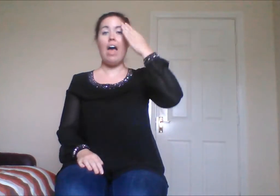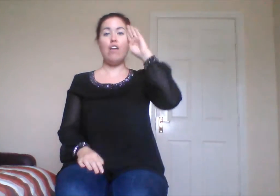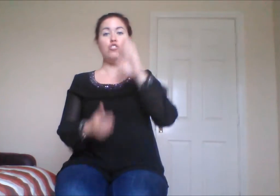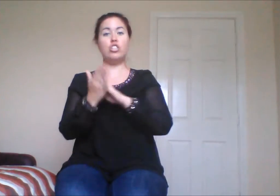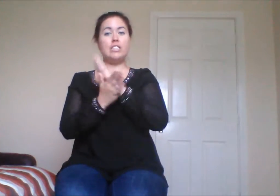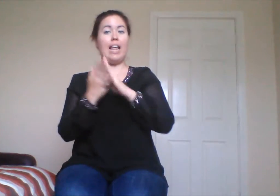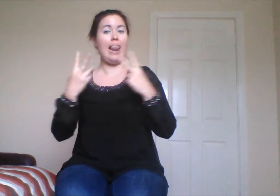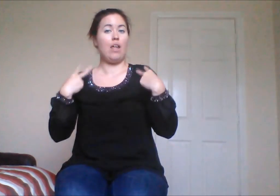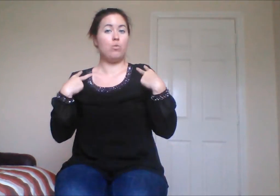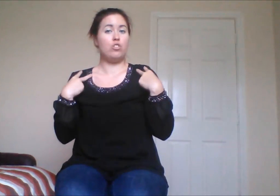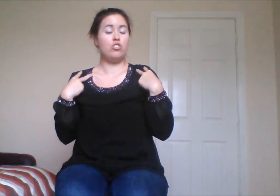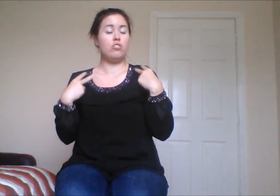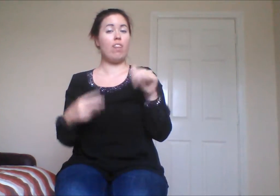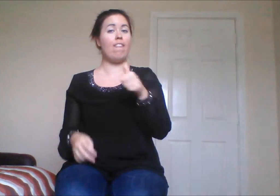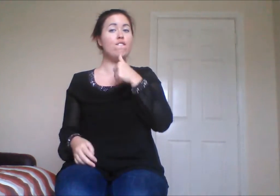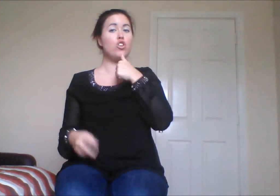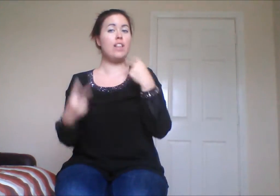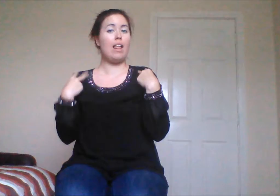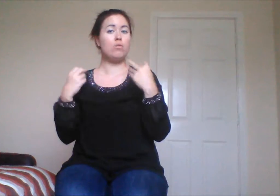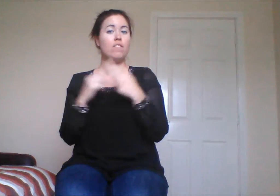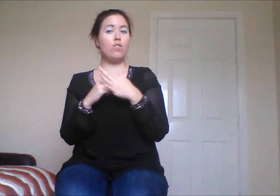Well, Irish Sign Language is actually our first language.